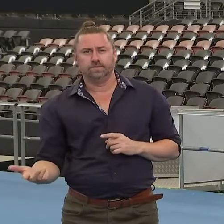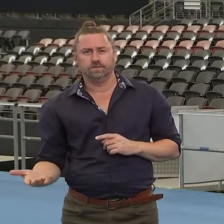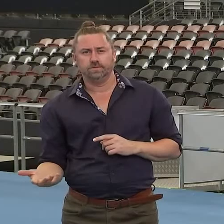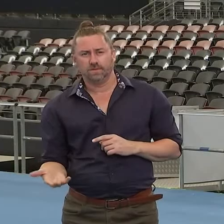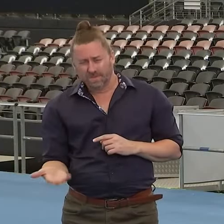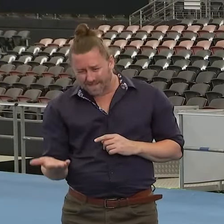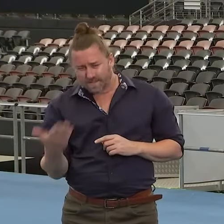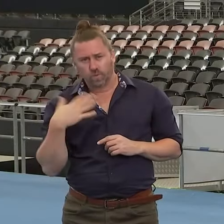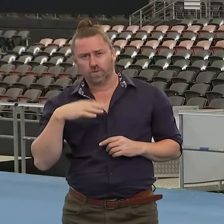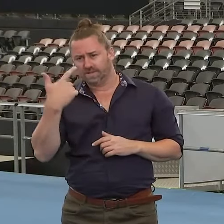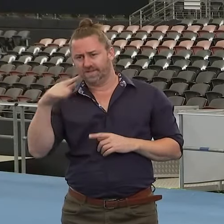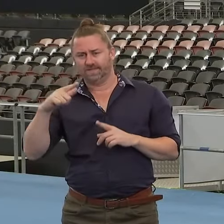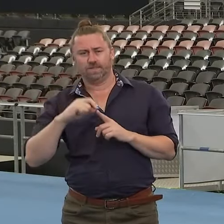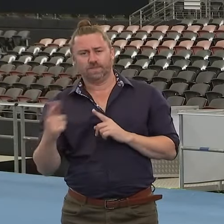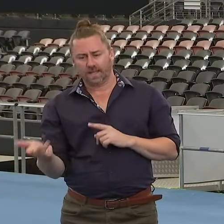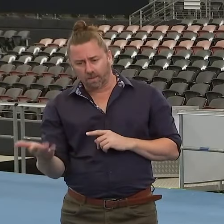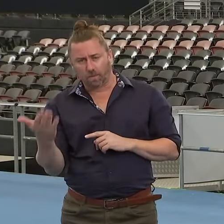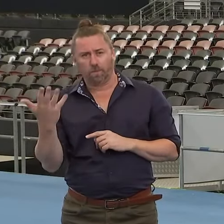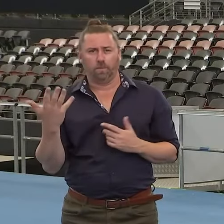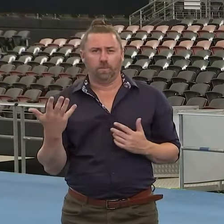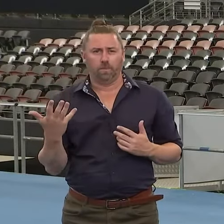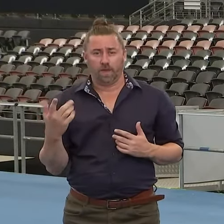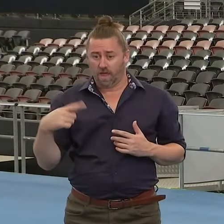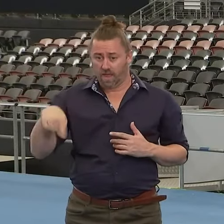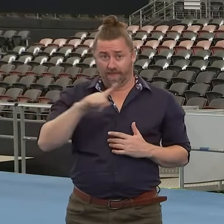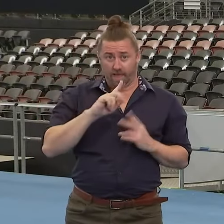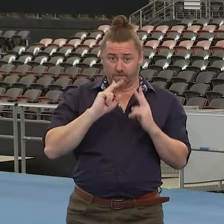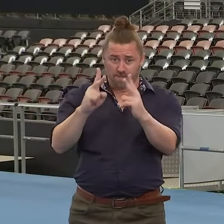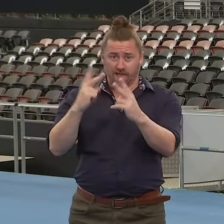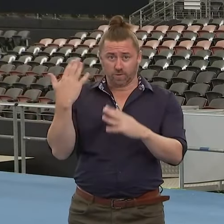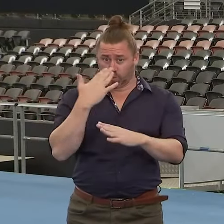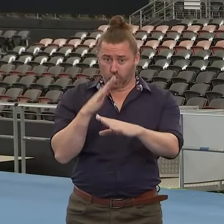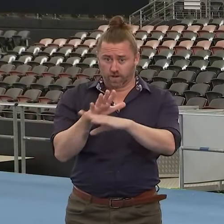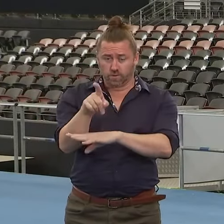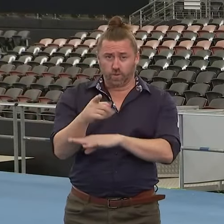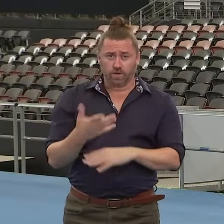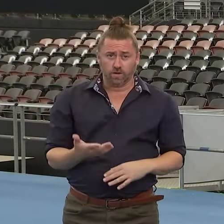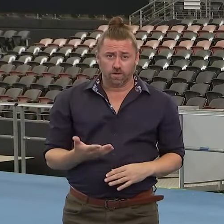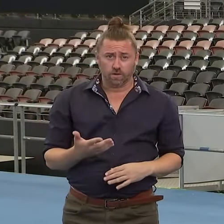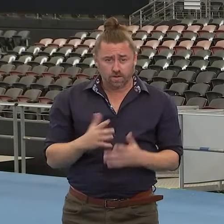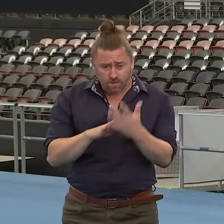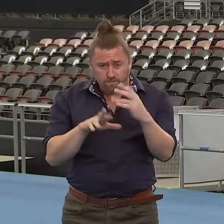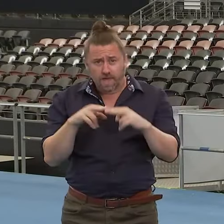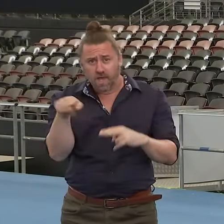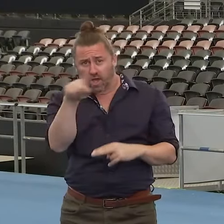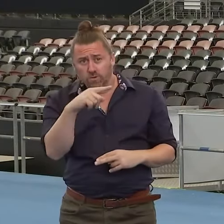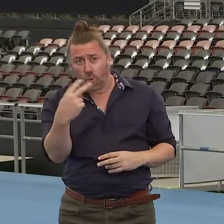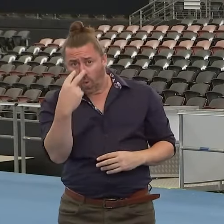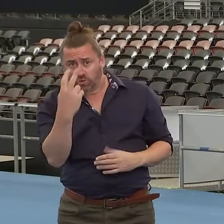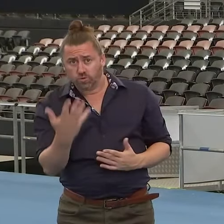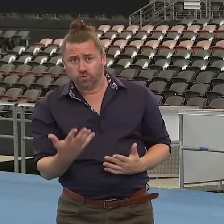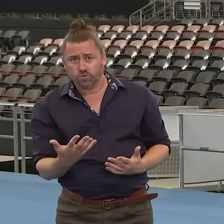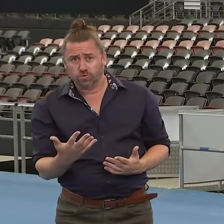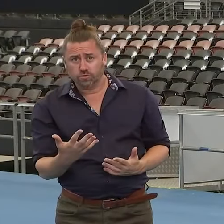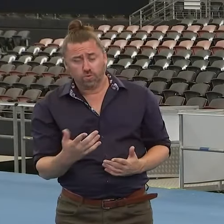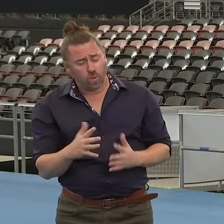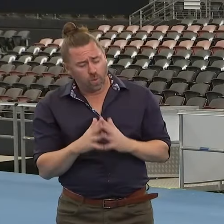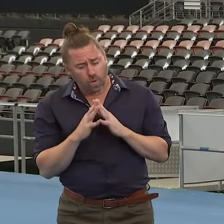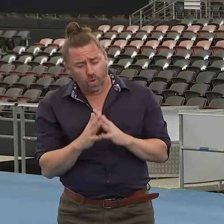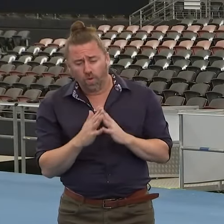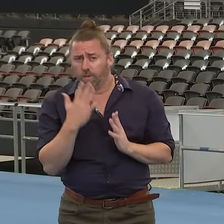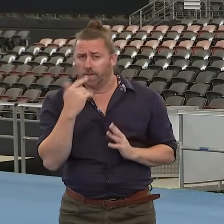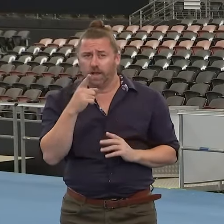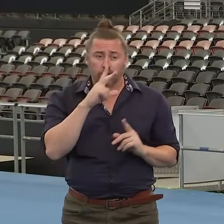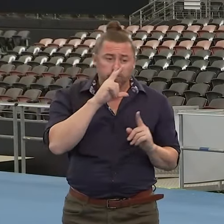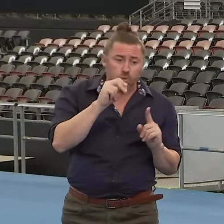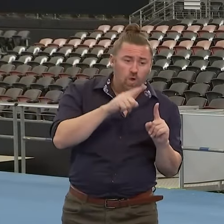15 year old age group, and they're all going back to school in a week's time. So please, parents, I strongly encourage if your 12